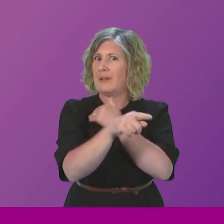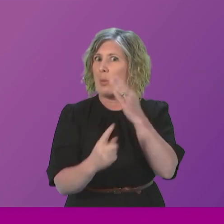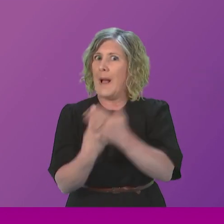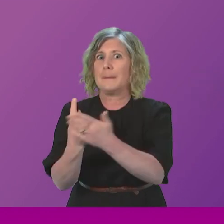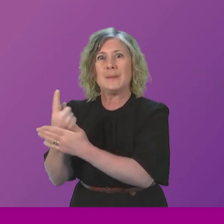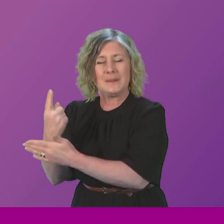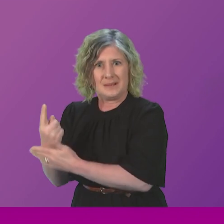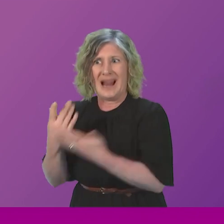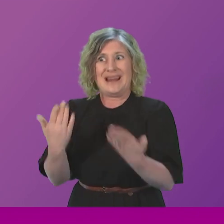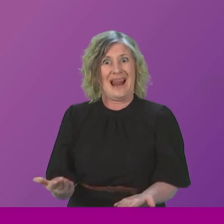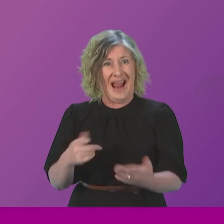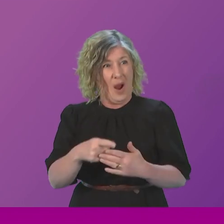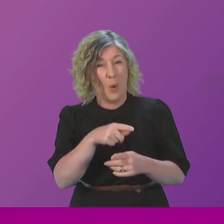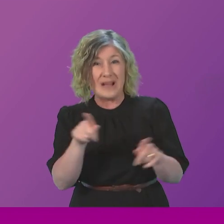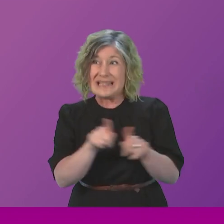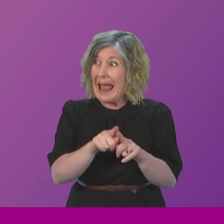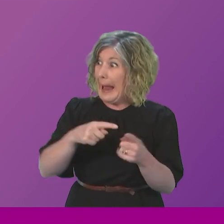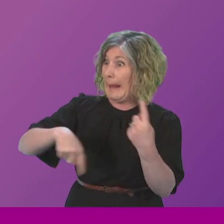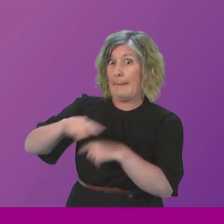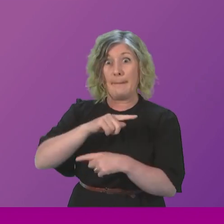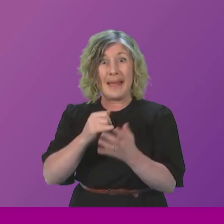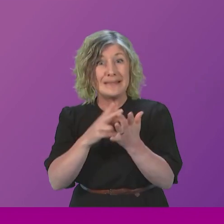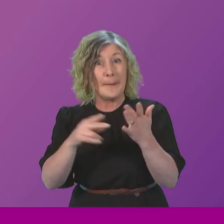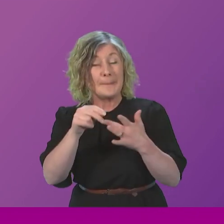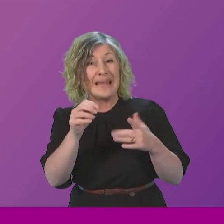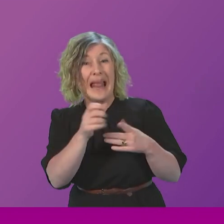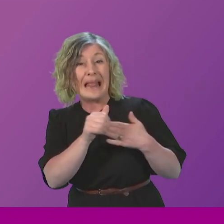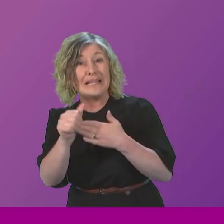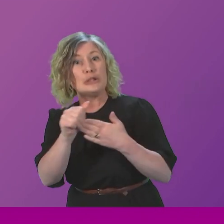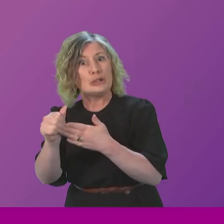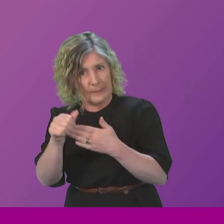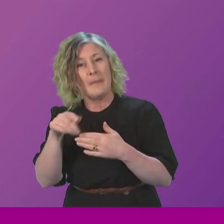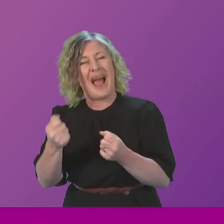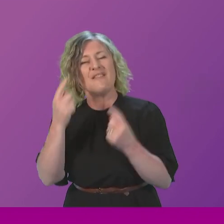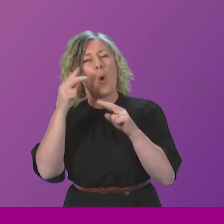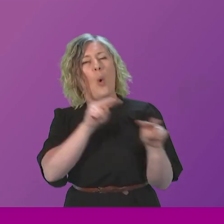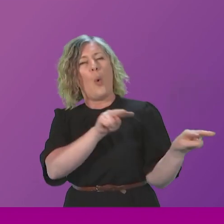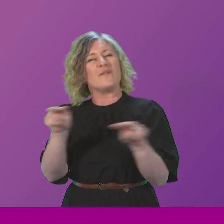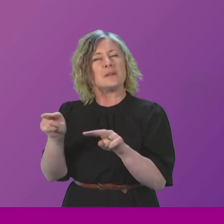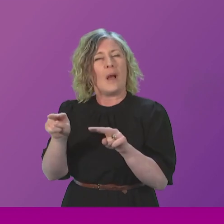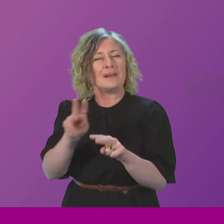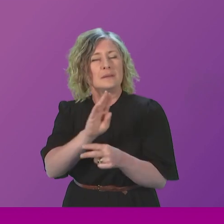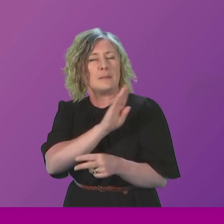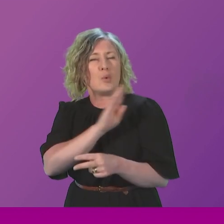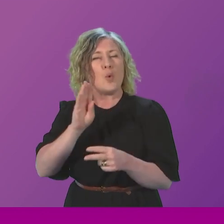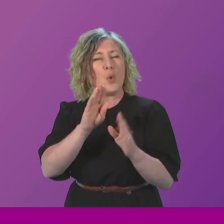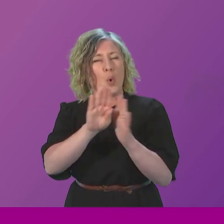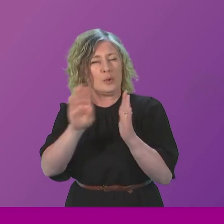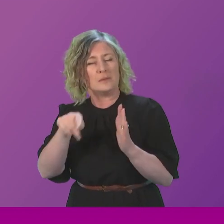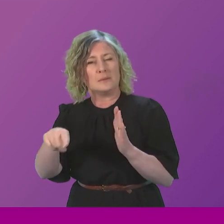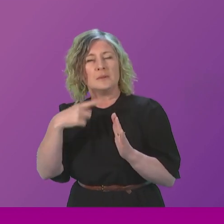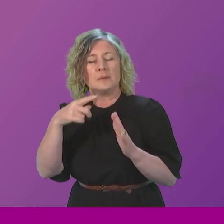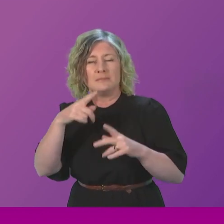same leadership has shamefully refused to accept many of the conclusions of the Oversight Board. And they have even called into question